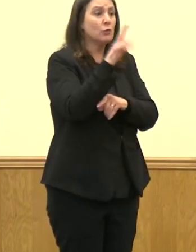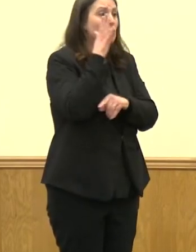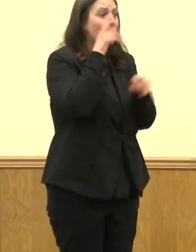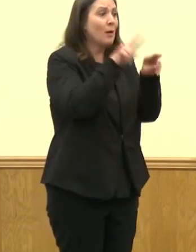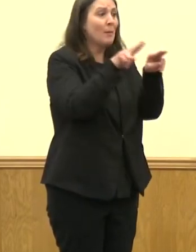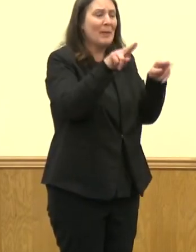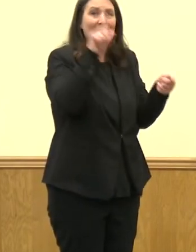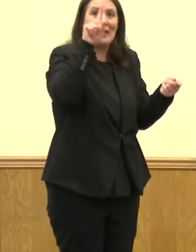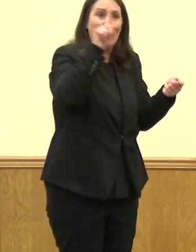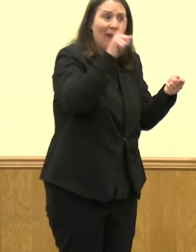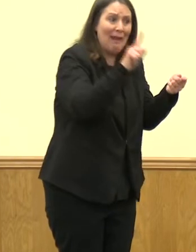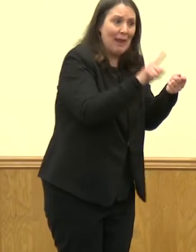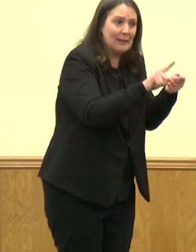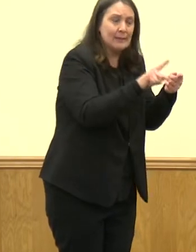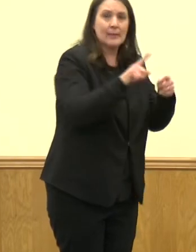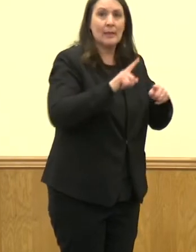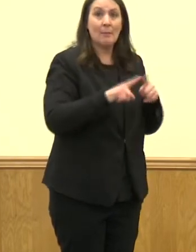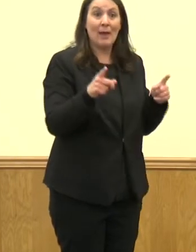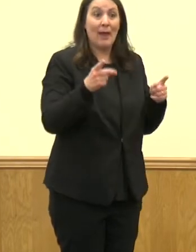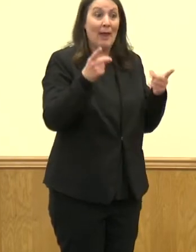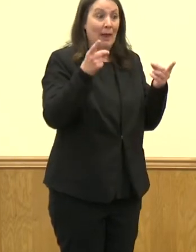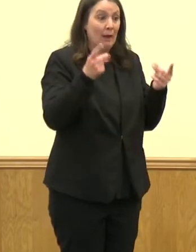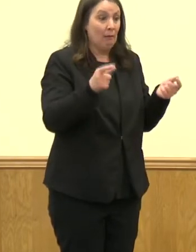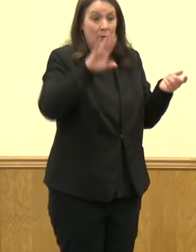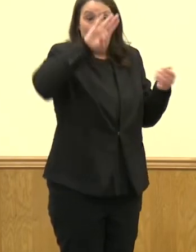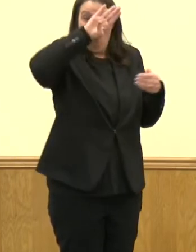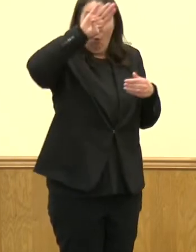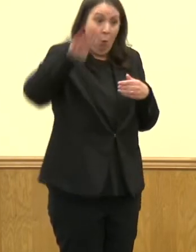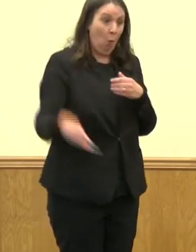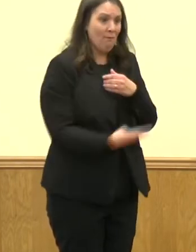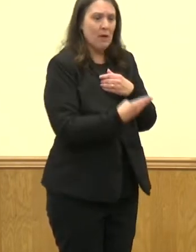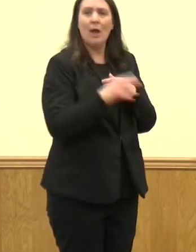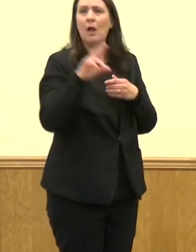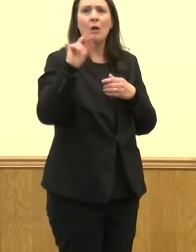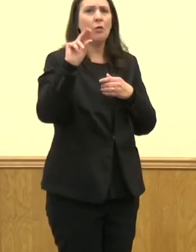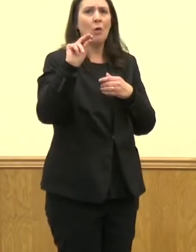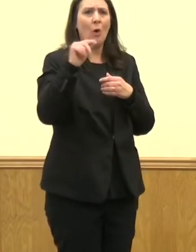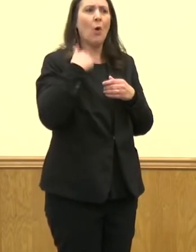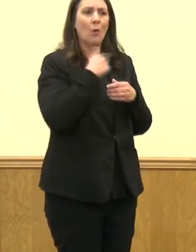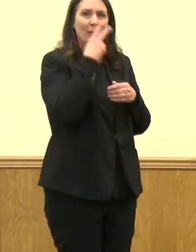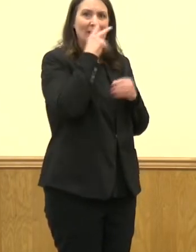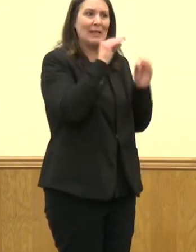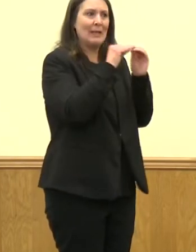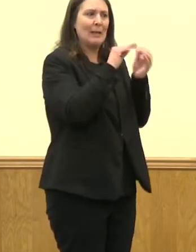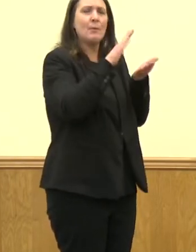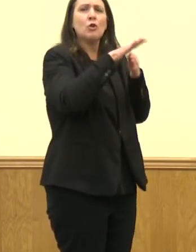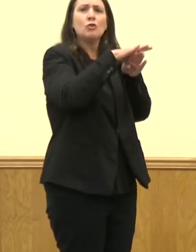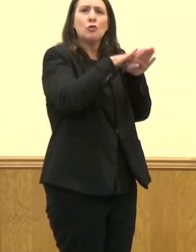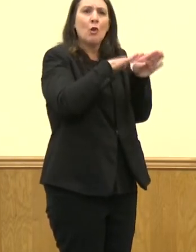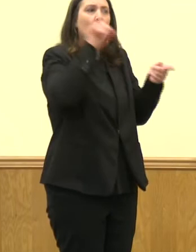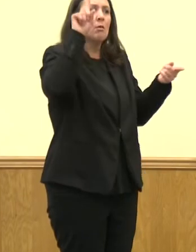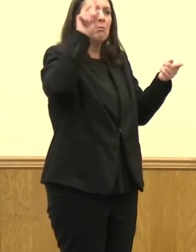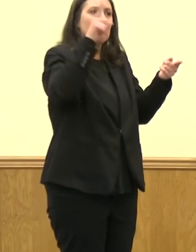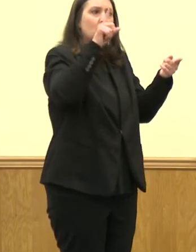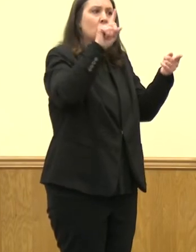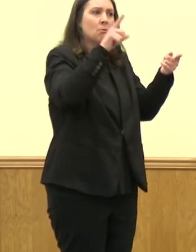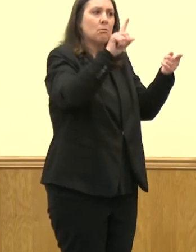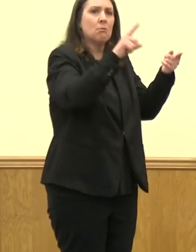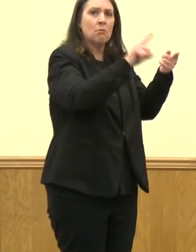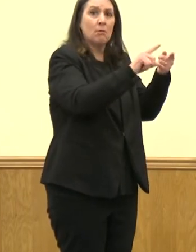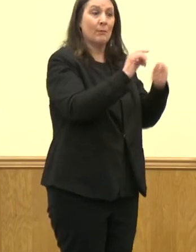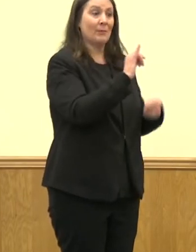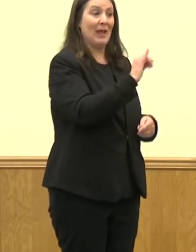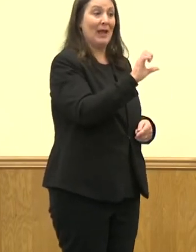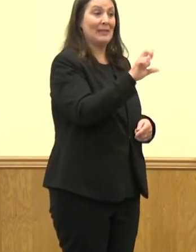things are things that don't happen overnight and take time to get corrected. Again, ICUs for COVID patients, that's, you know,